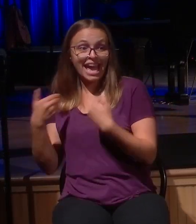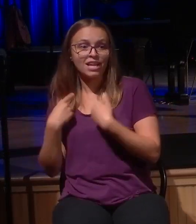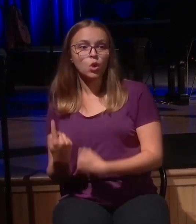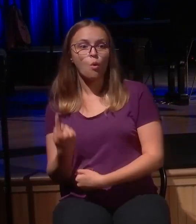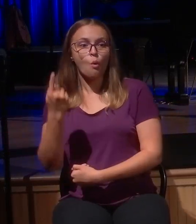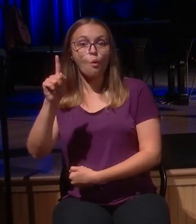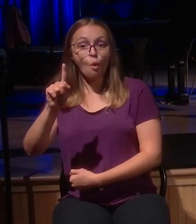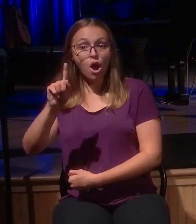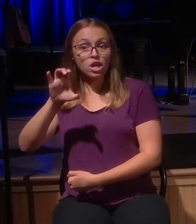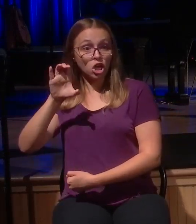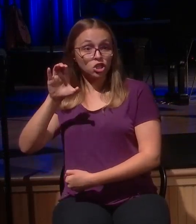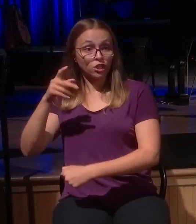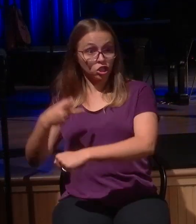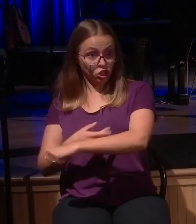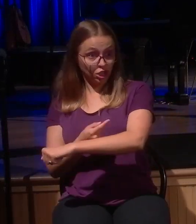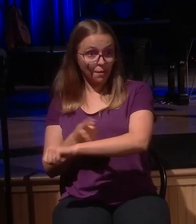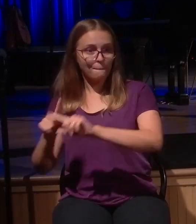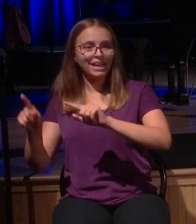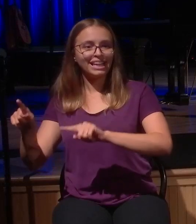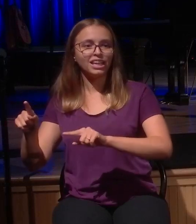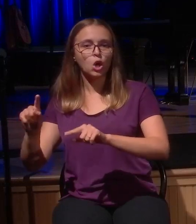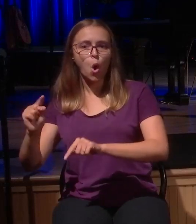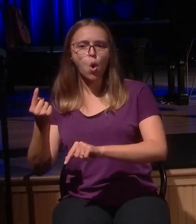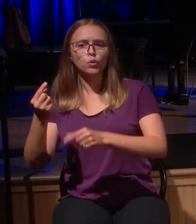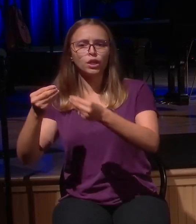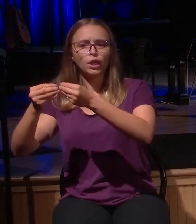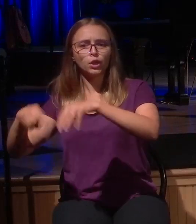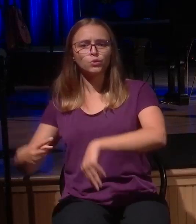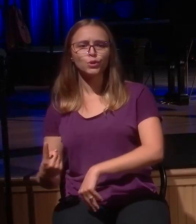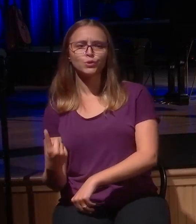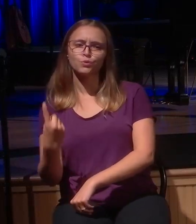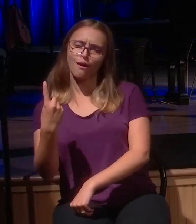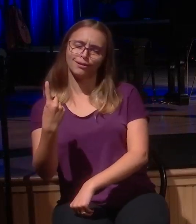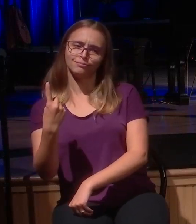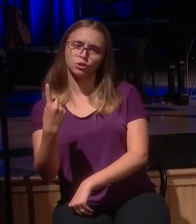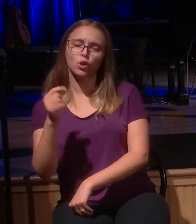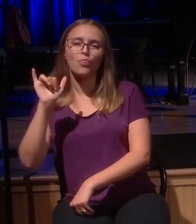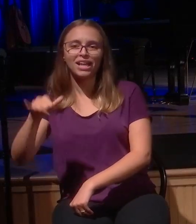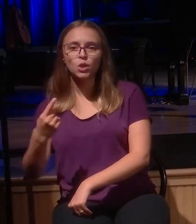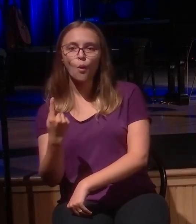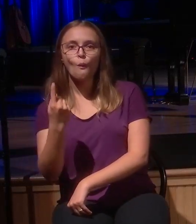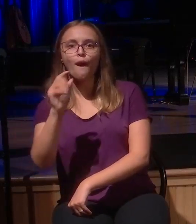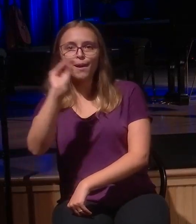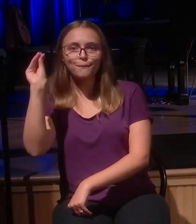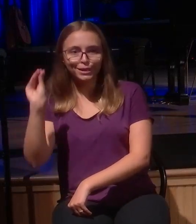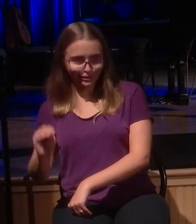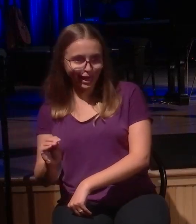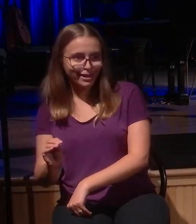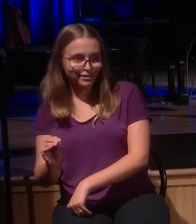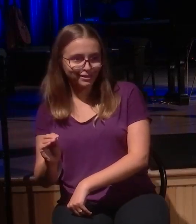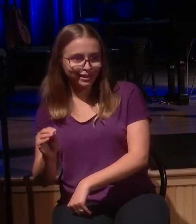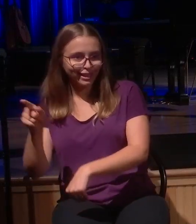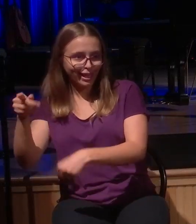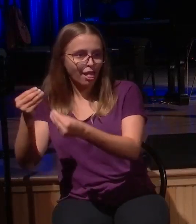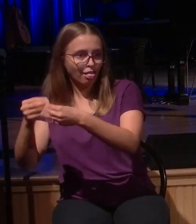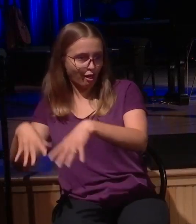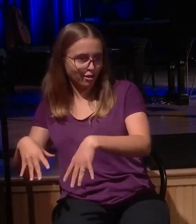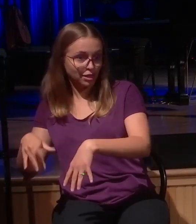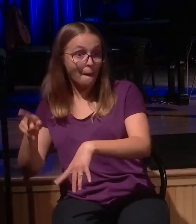one, which means that he loses 1% of his flock. But listen, guys, he still has 99%. The woman who loses